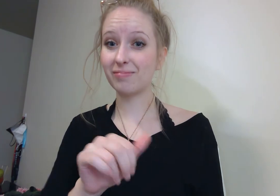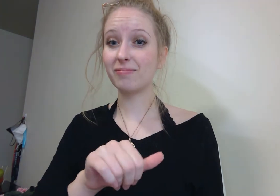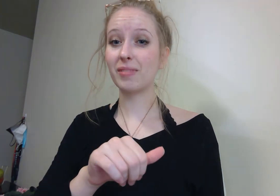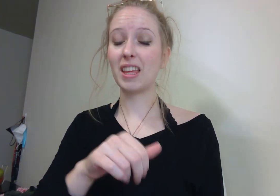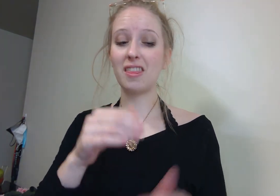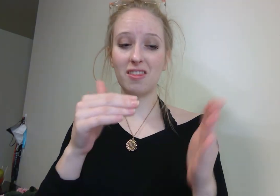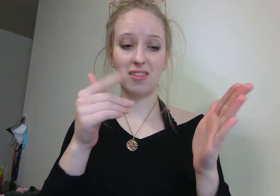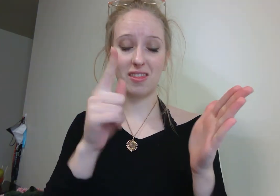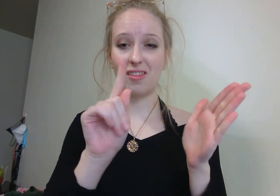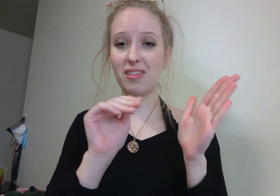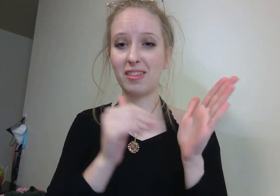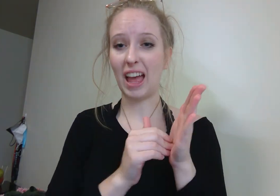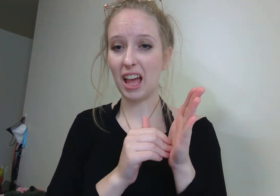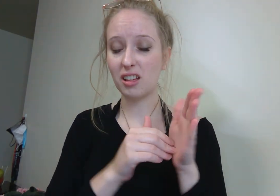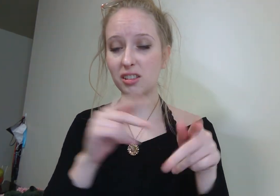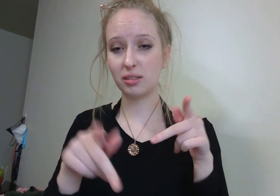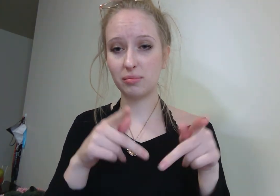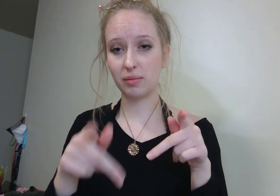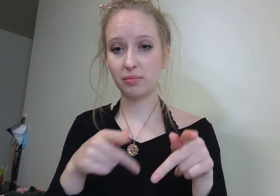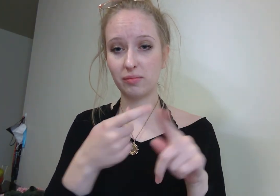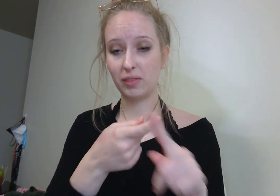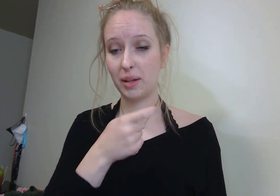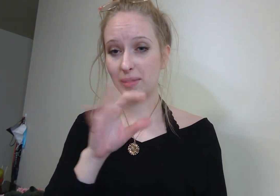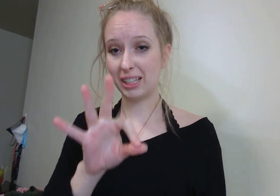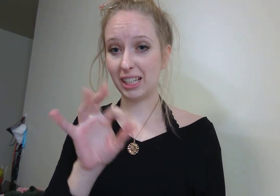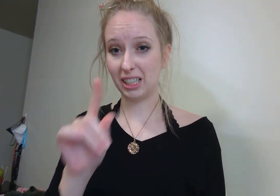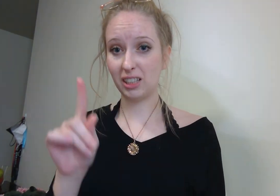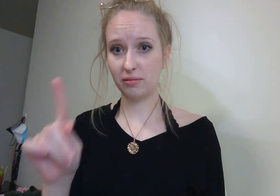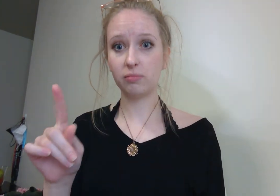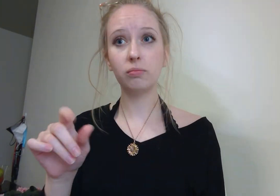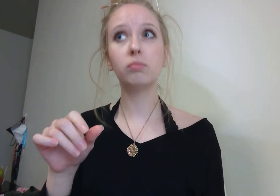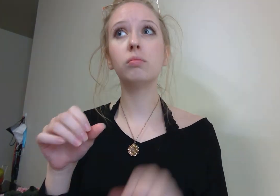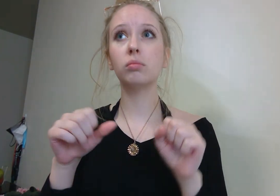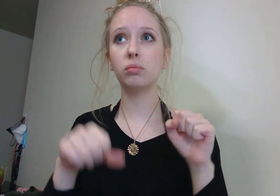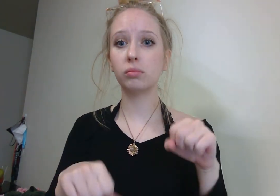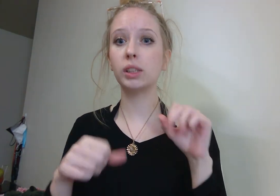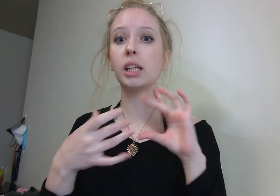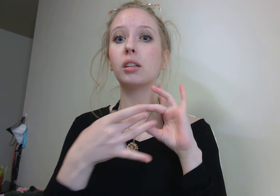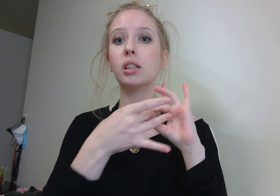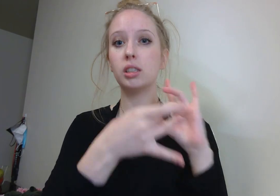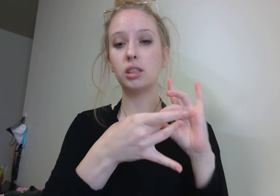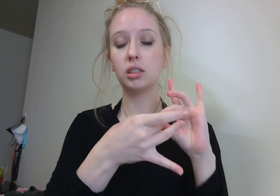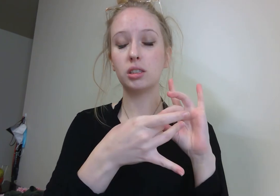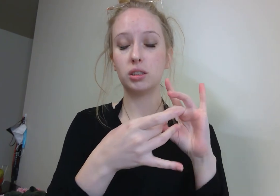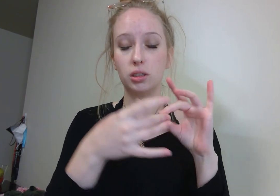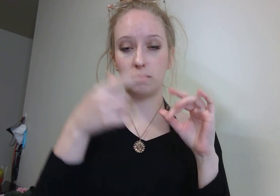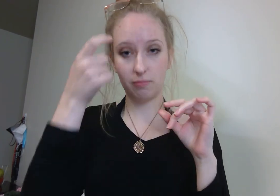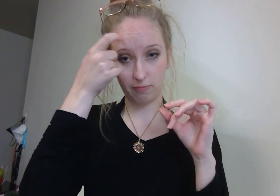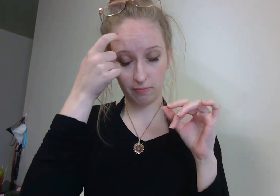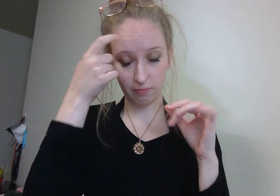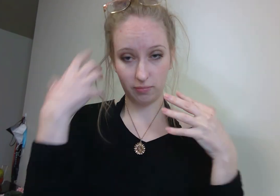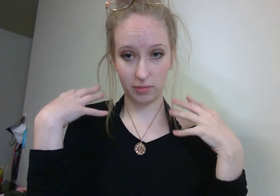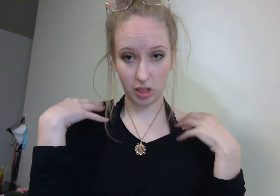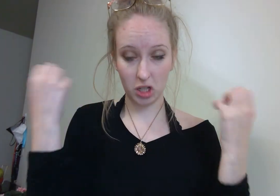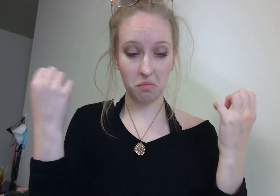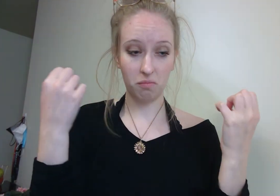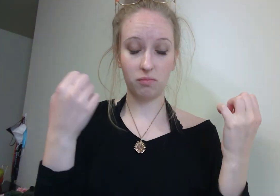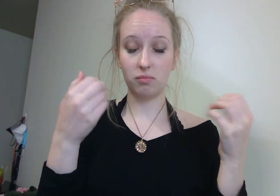have profound and enduring effects on our mental and physical health. This chapter focuses on the effects of